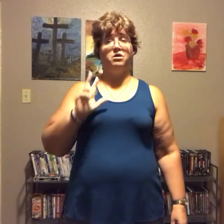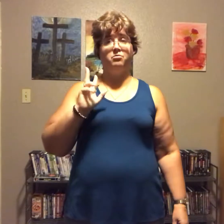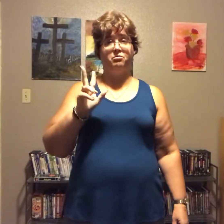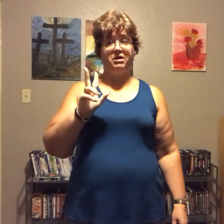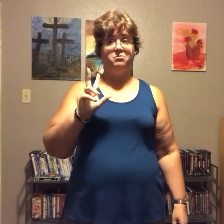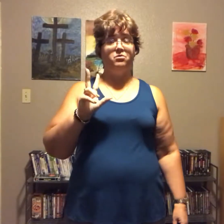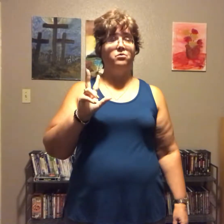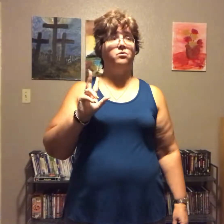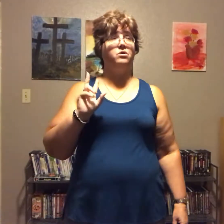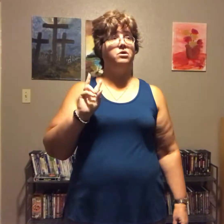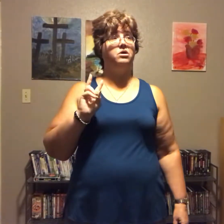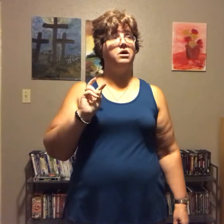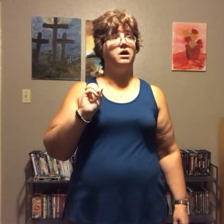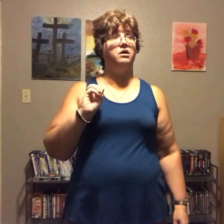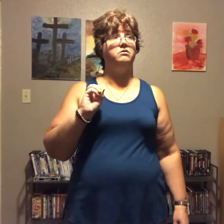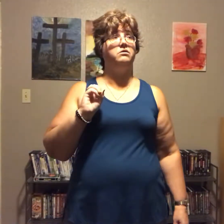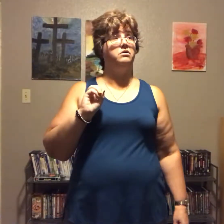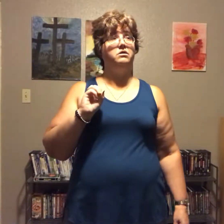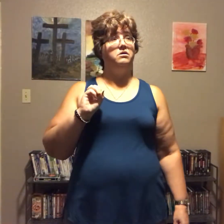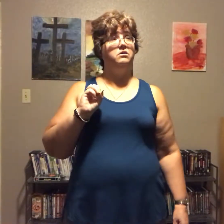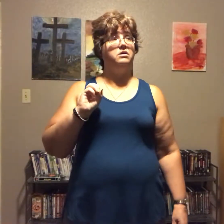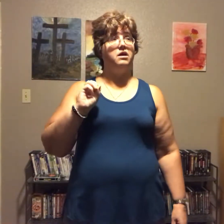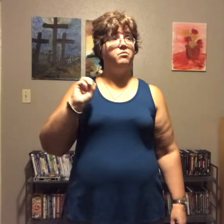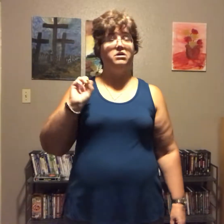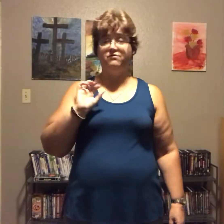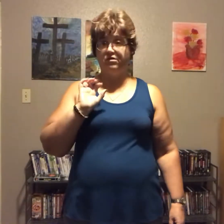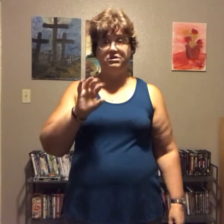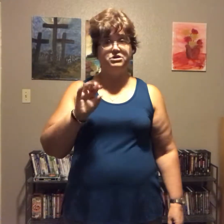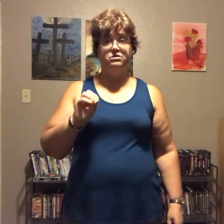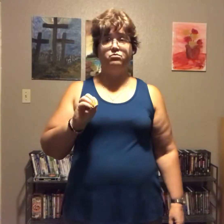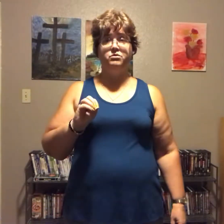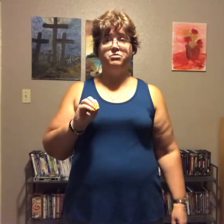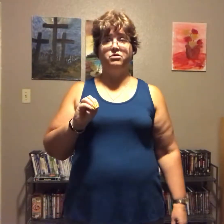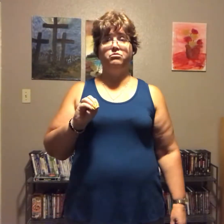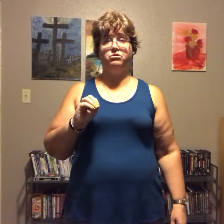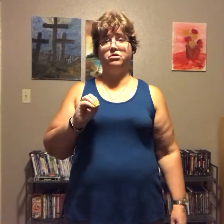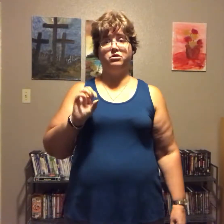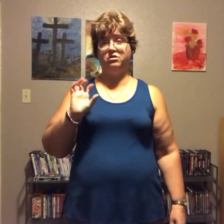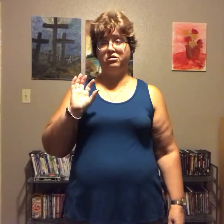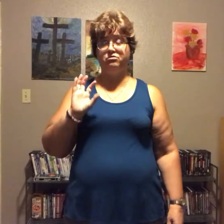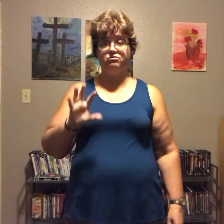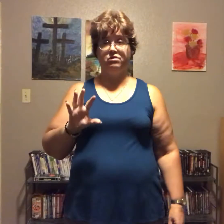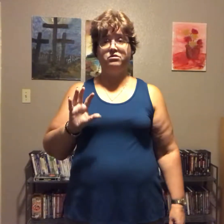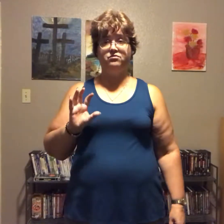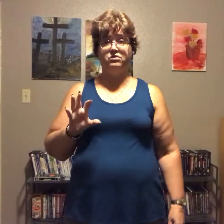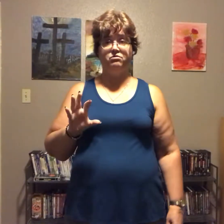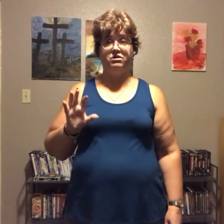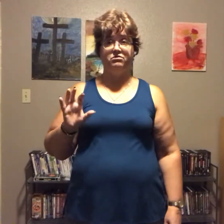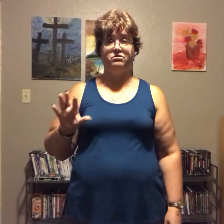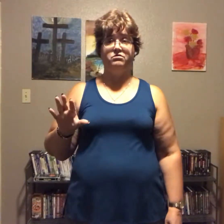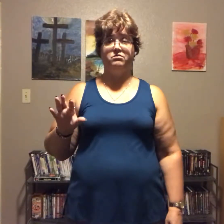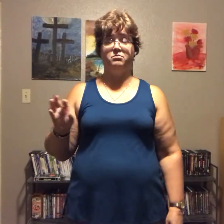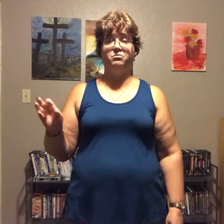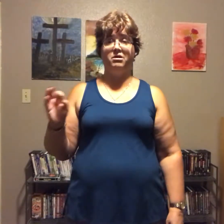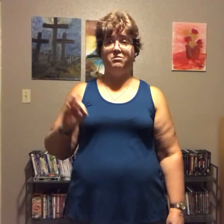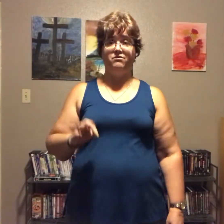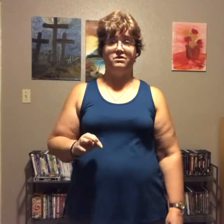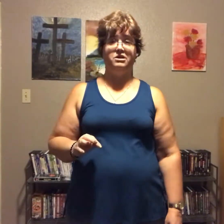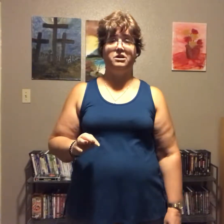couple people gave me a very gentle rebuke a constructive criticism about my video